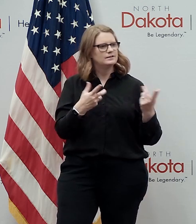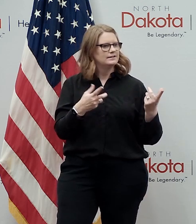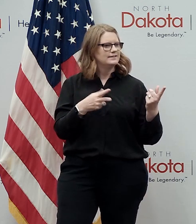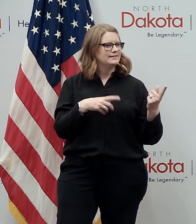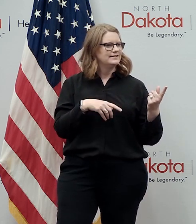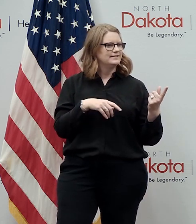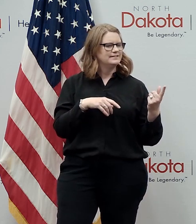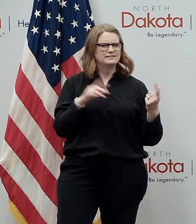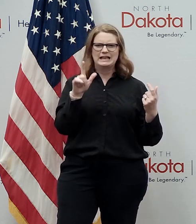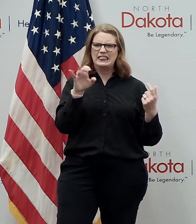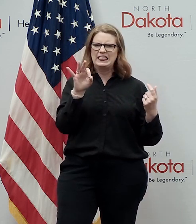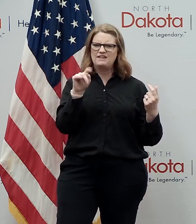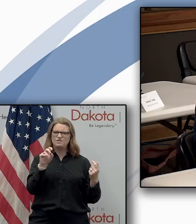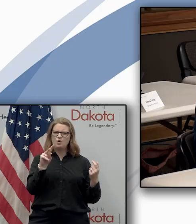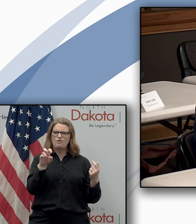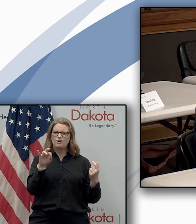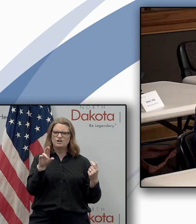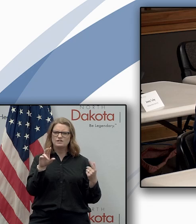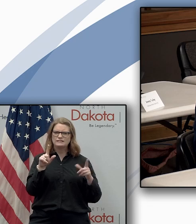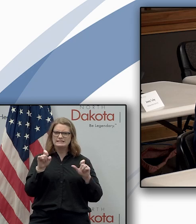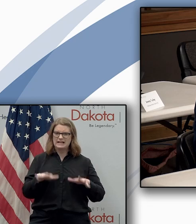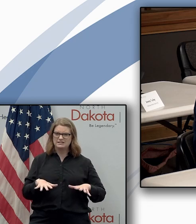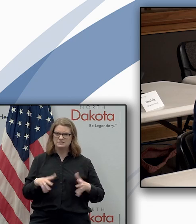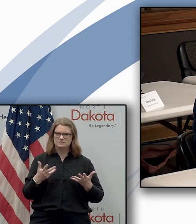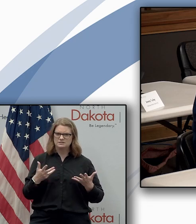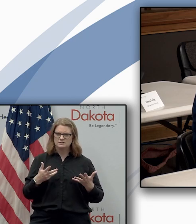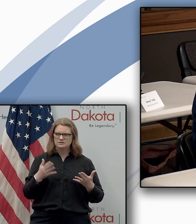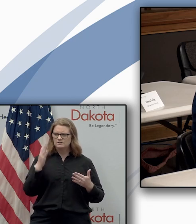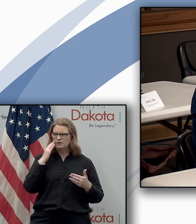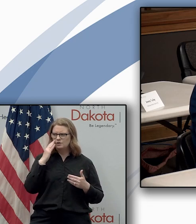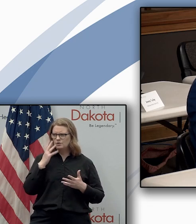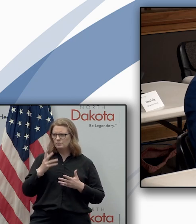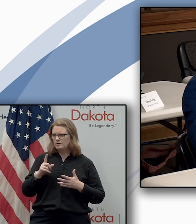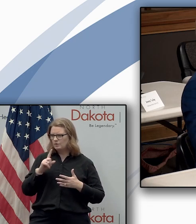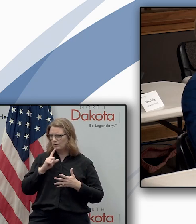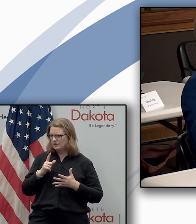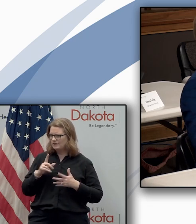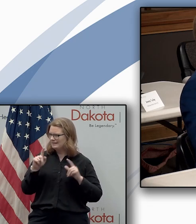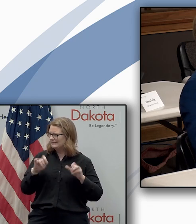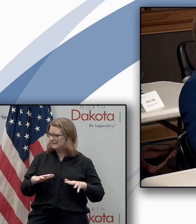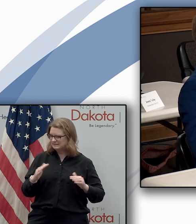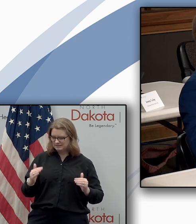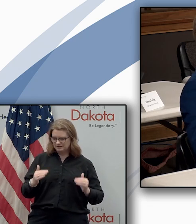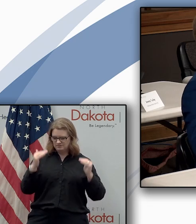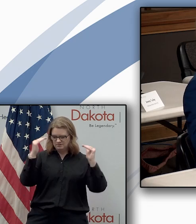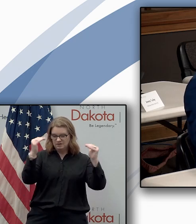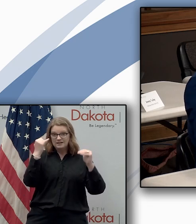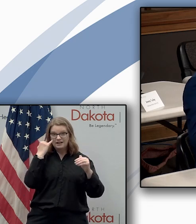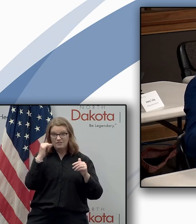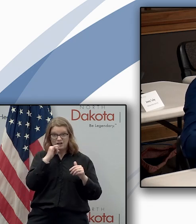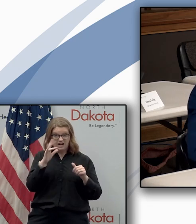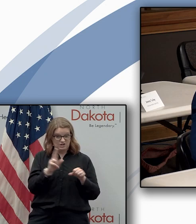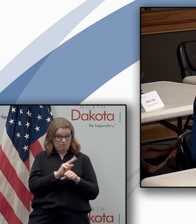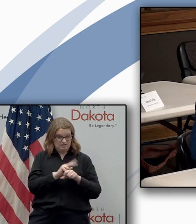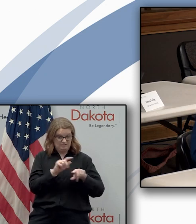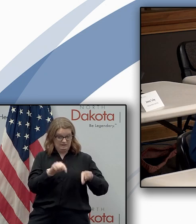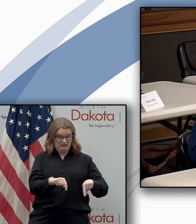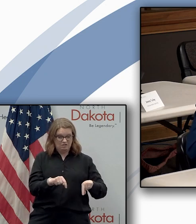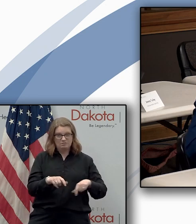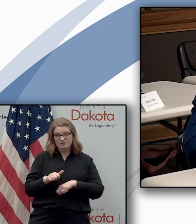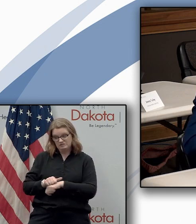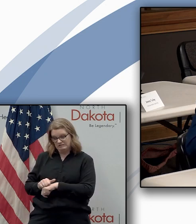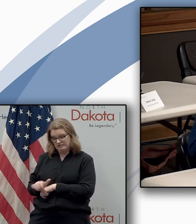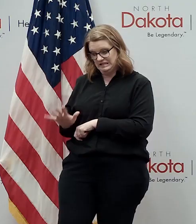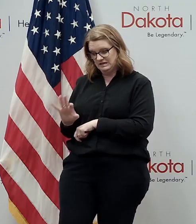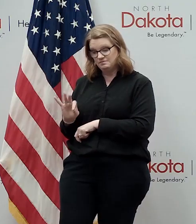leftovers leftover tests you said you wanted to get the testing capacity of, if we're not using them, are we going to just send them to